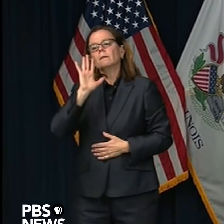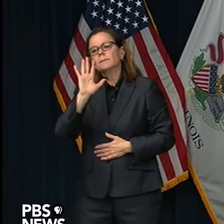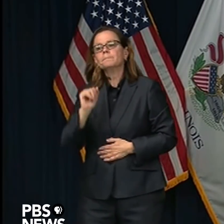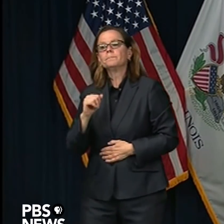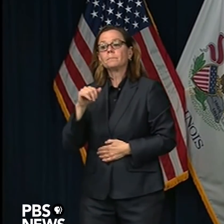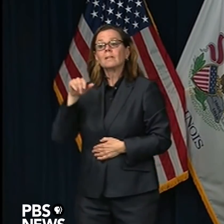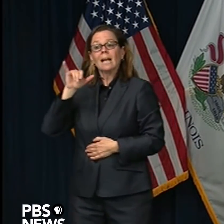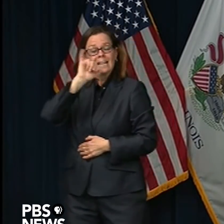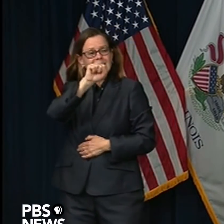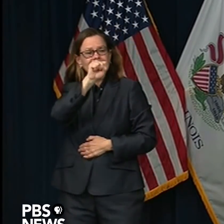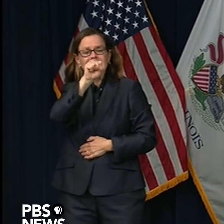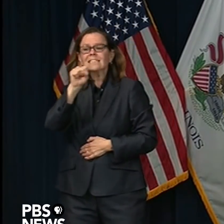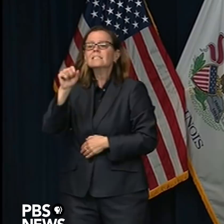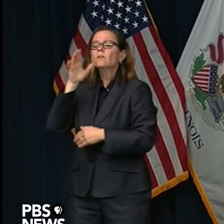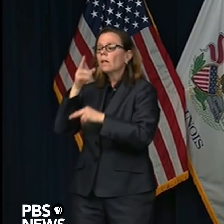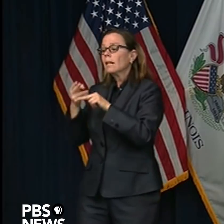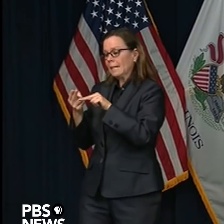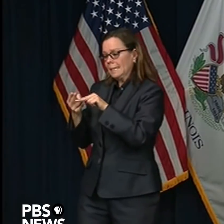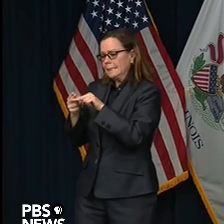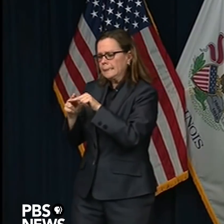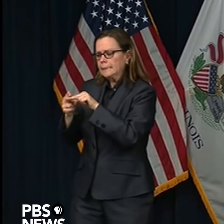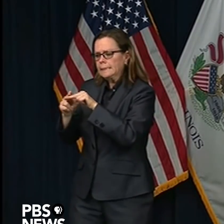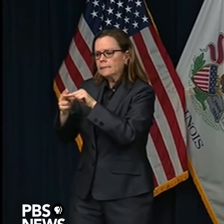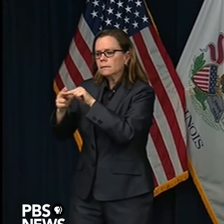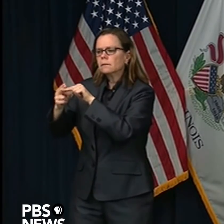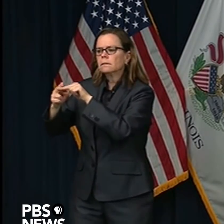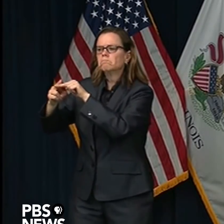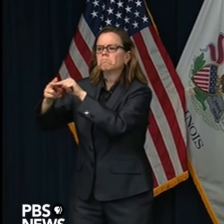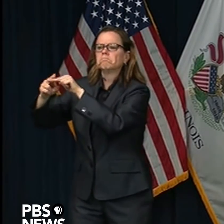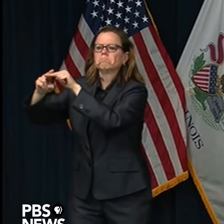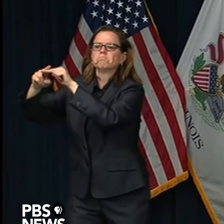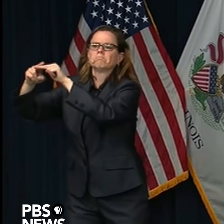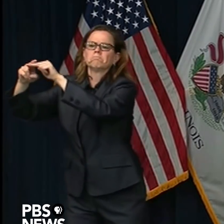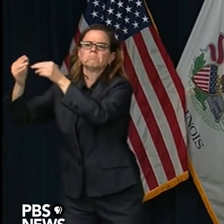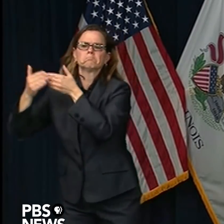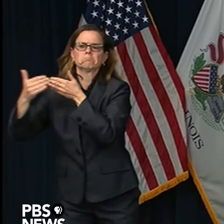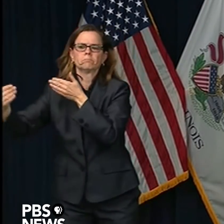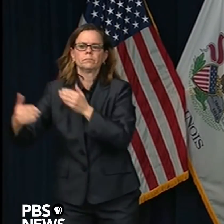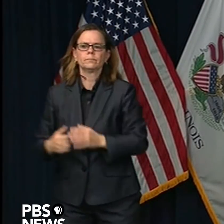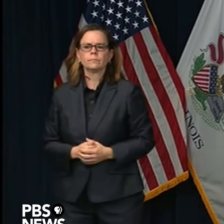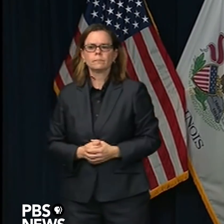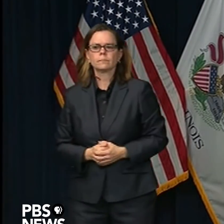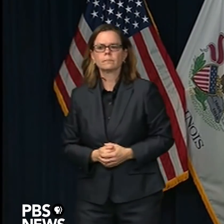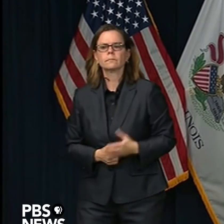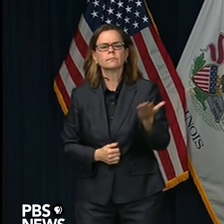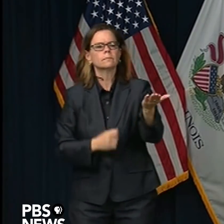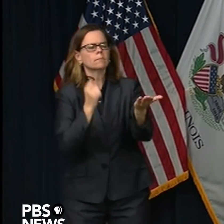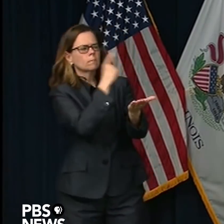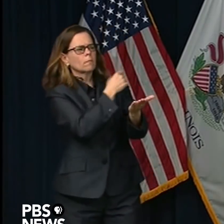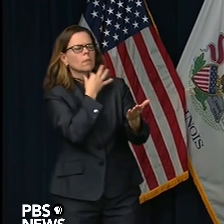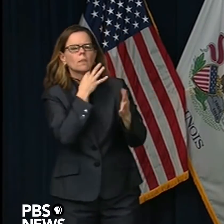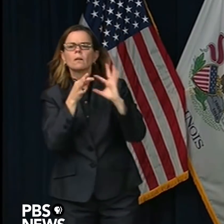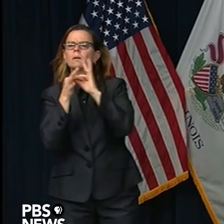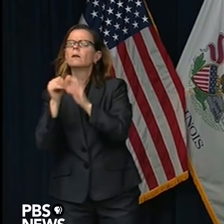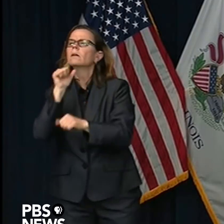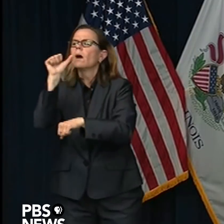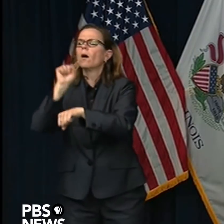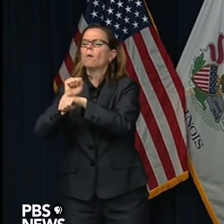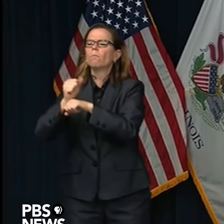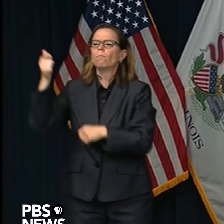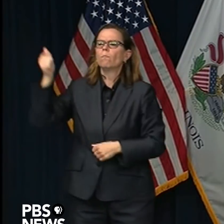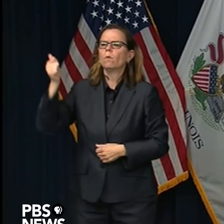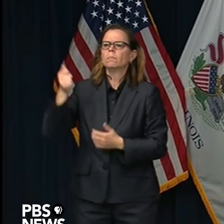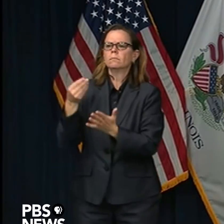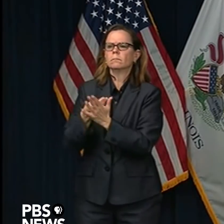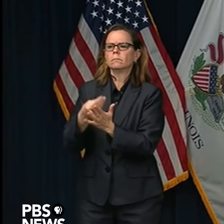And, Governor, the rules of unemployment were supposed to change to allow them to apply for benefits, but we're hearing from many people that IDES has not